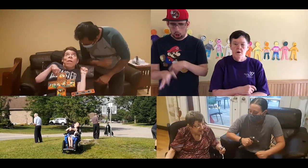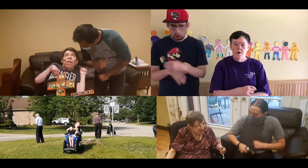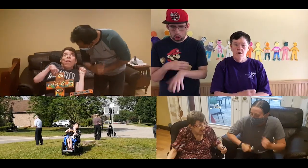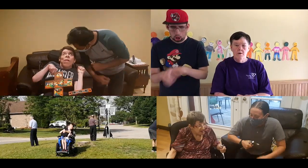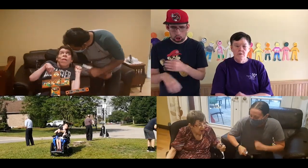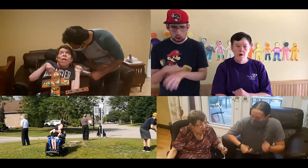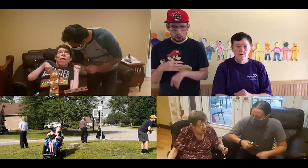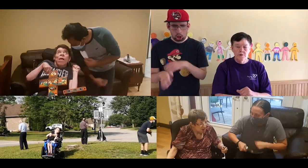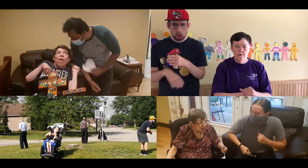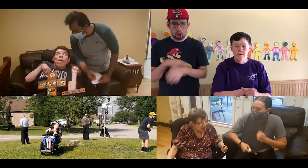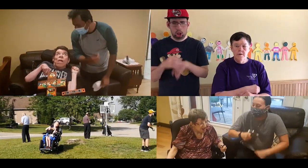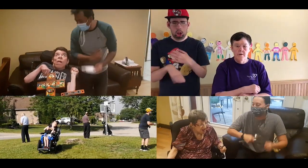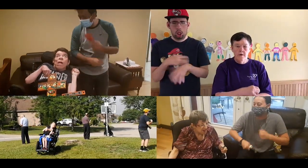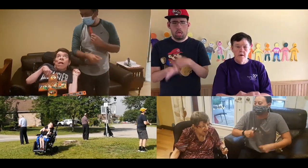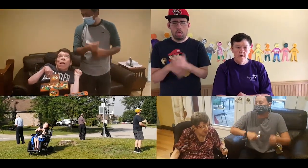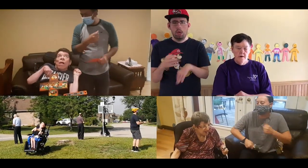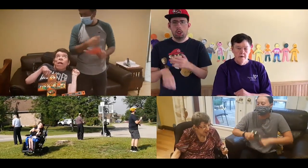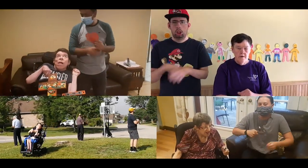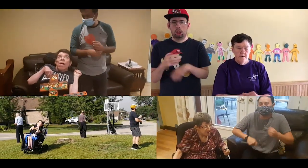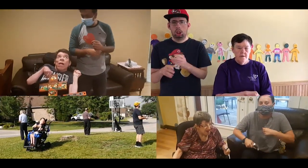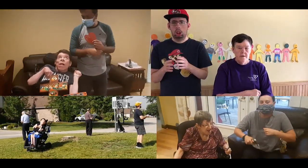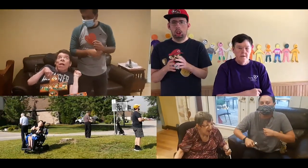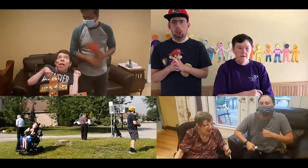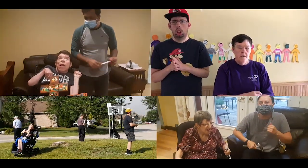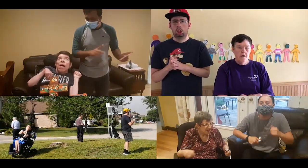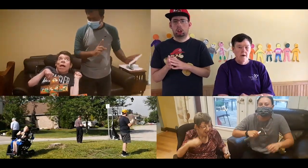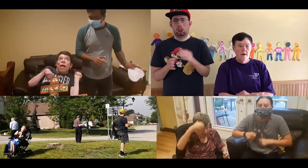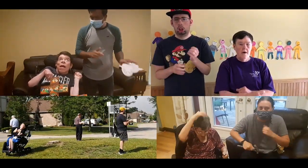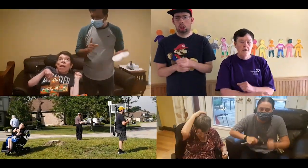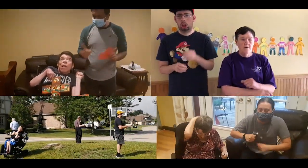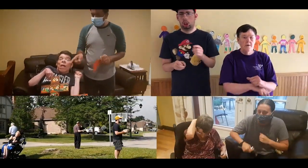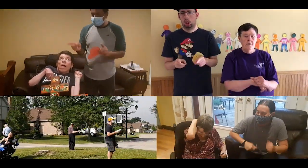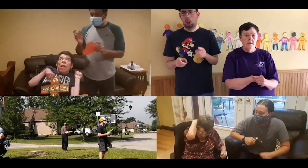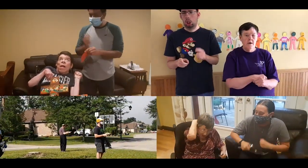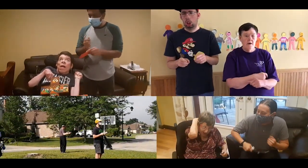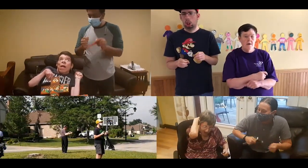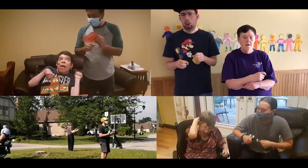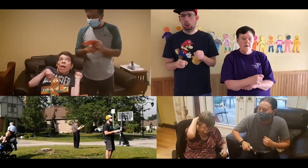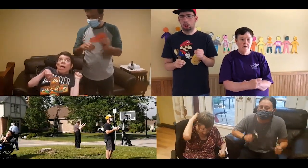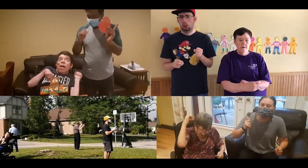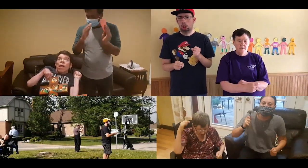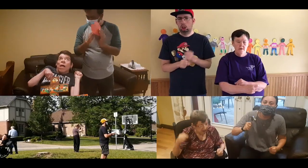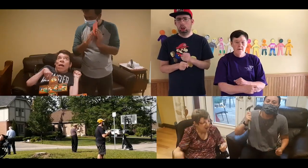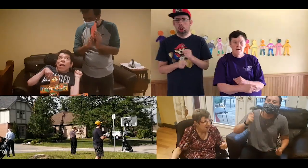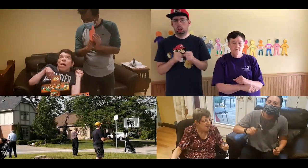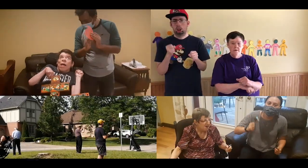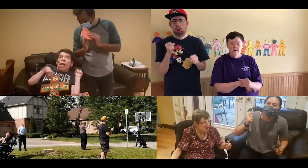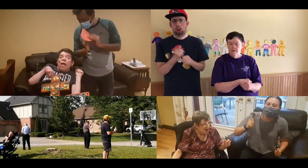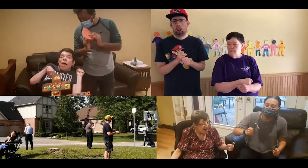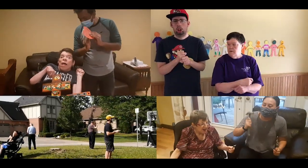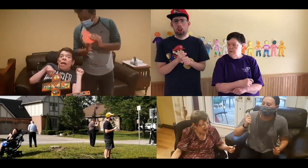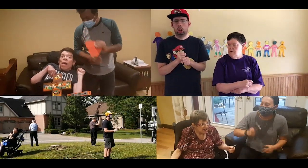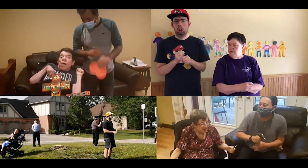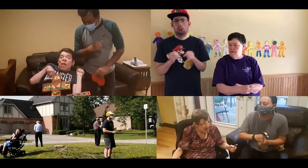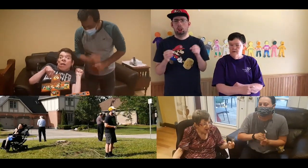Rollin' over the ocean, rollin' over the sea Go and do your part to build community